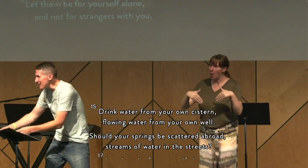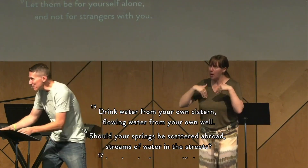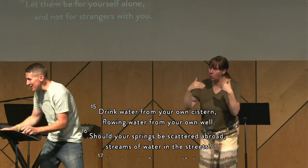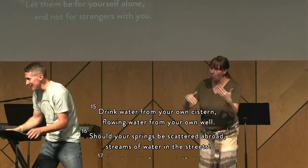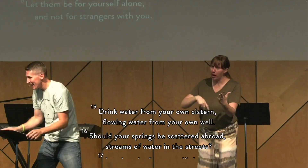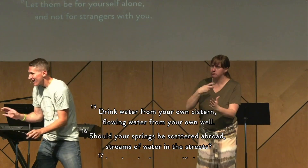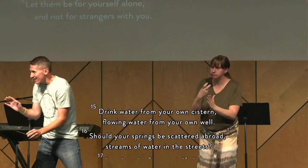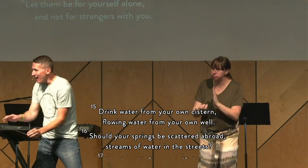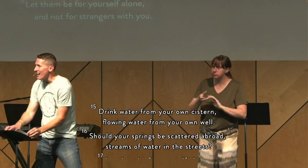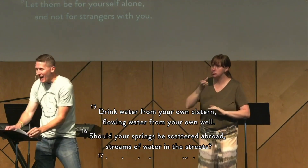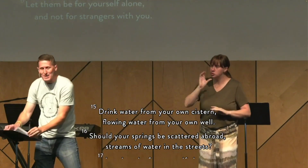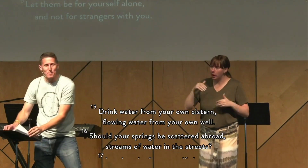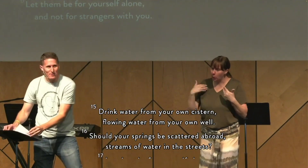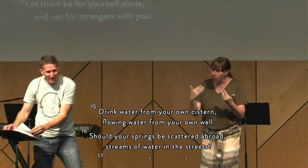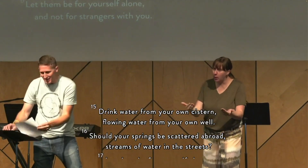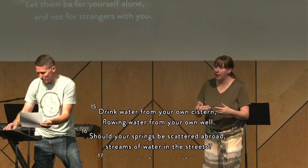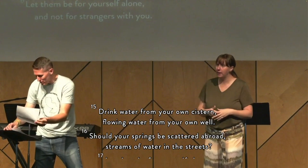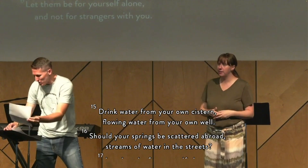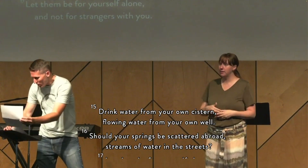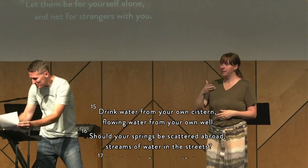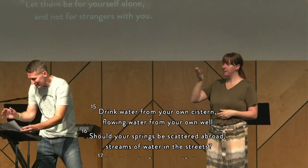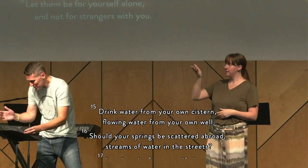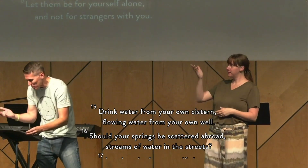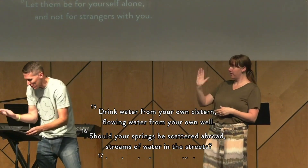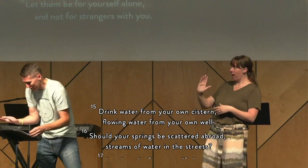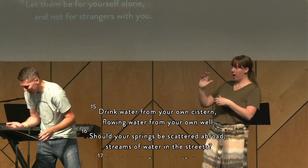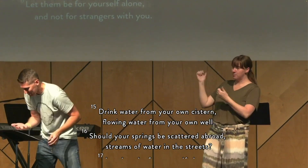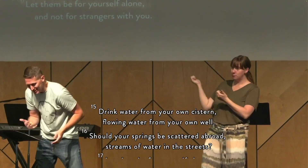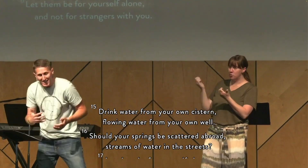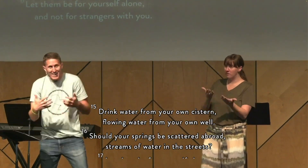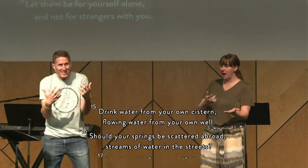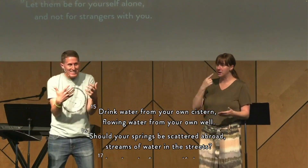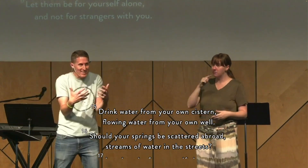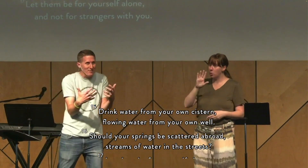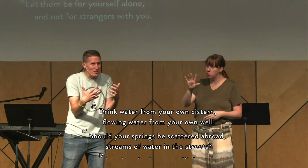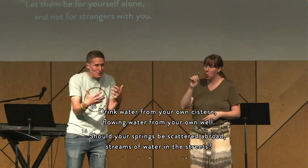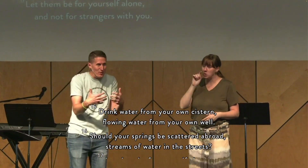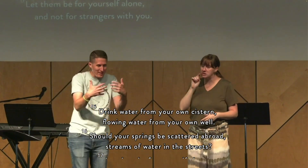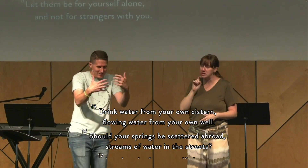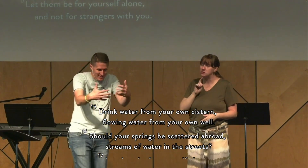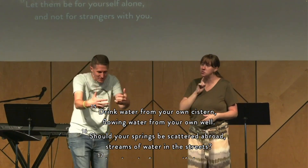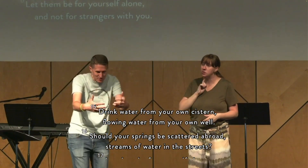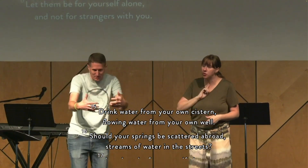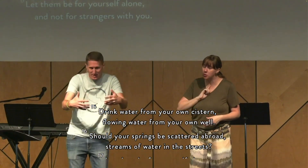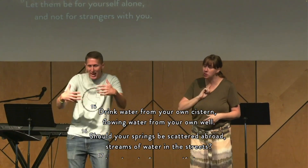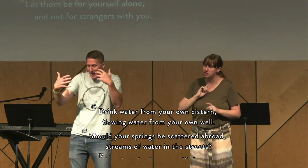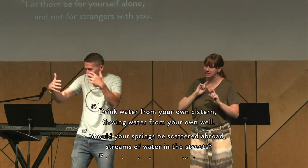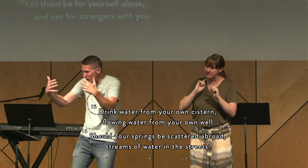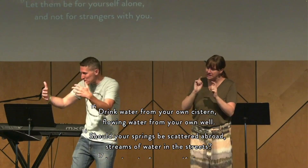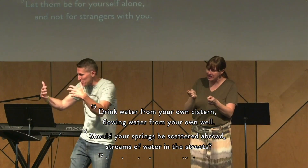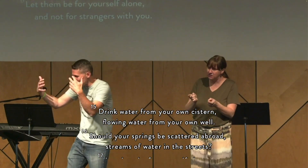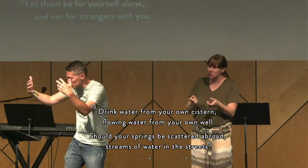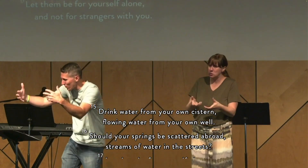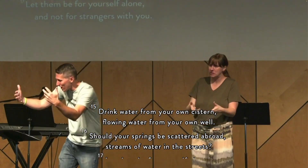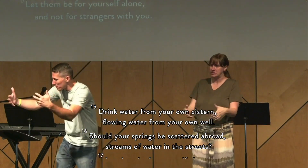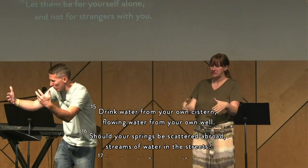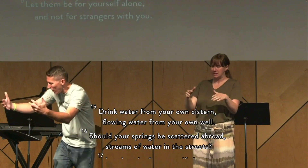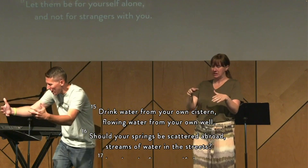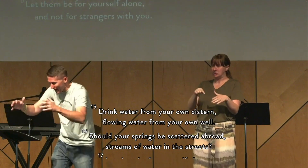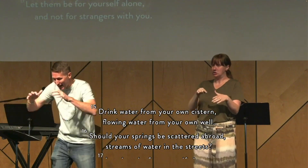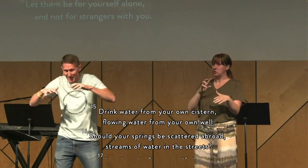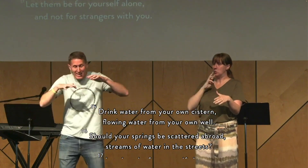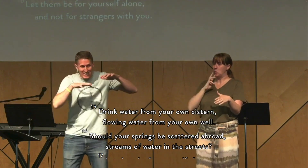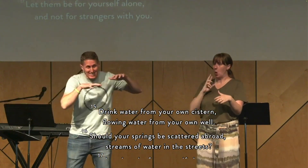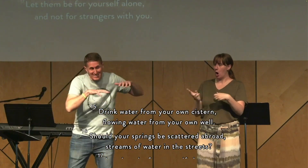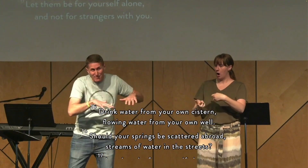drink deeply. God has provided for your sexual thirst. He has given you a cistern in which you can store